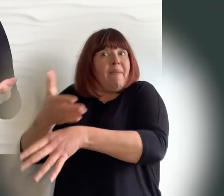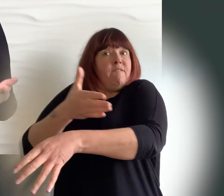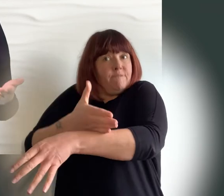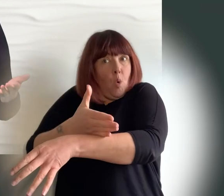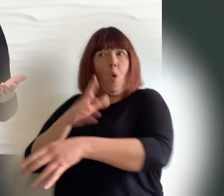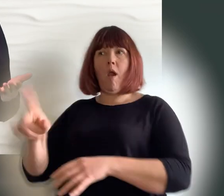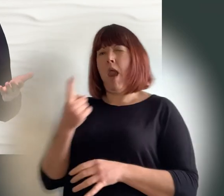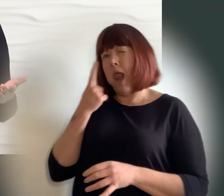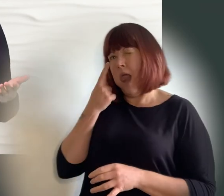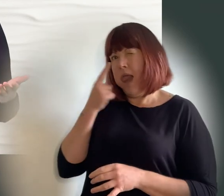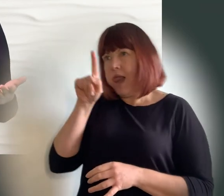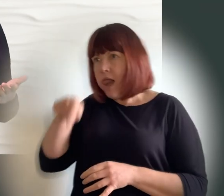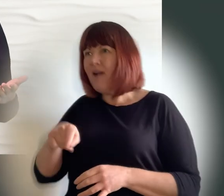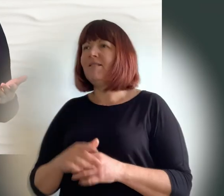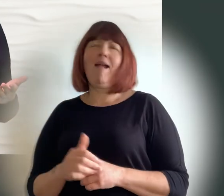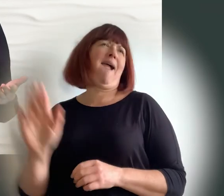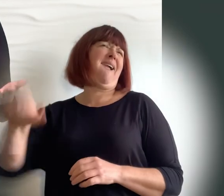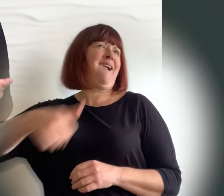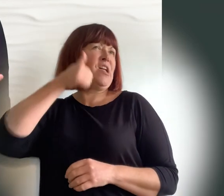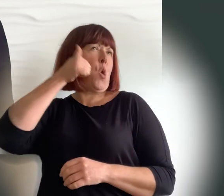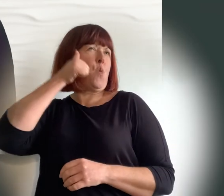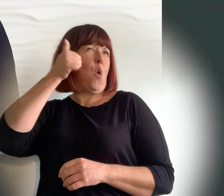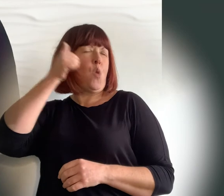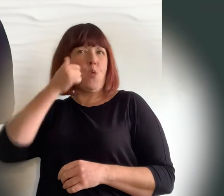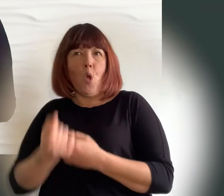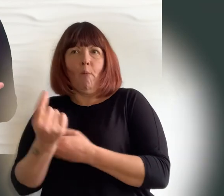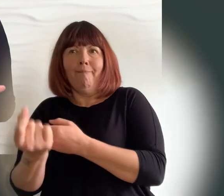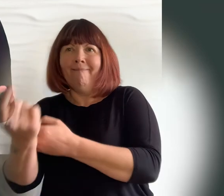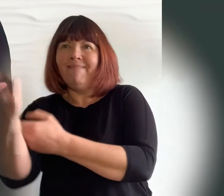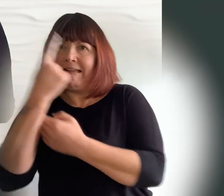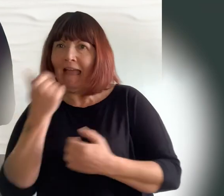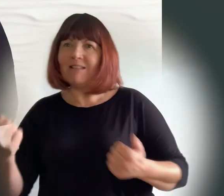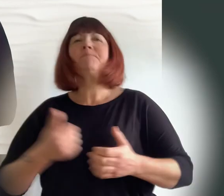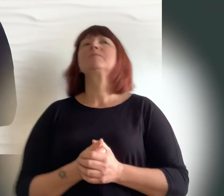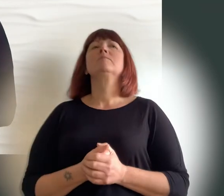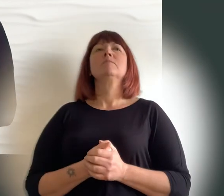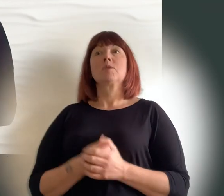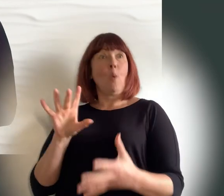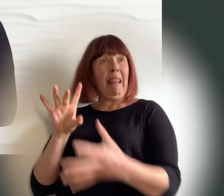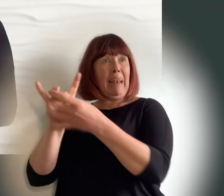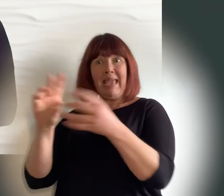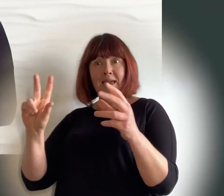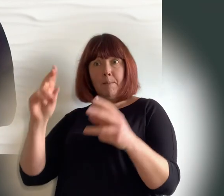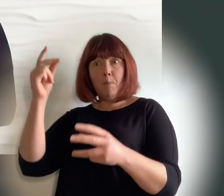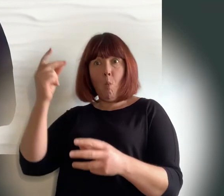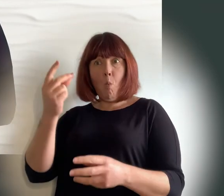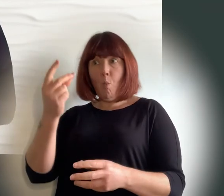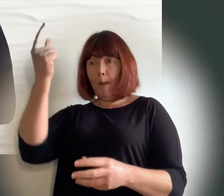once it should be a breeze next time round your link for the show won't be used up by testing it so feel free to use the link to get